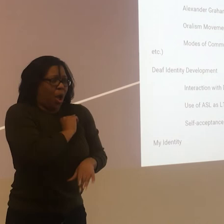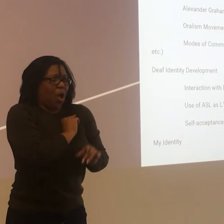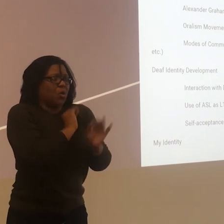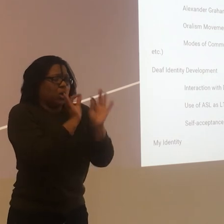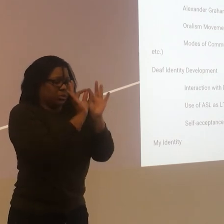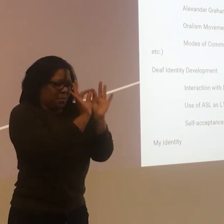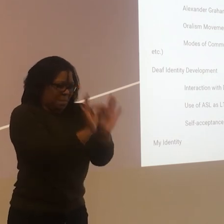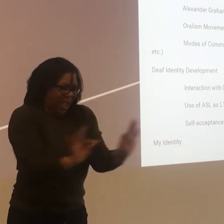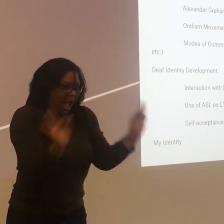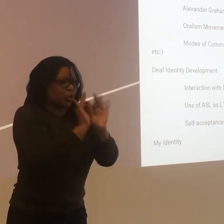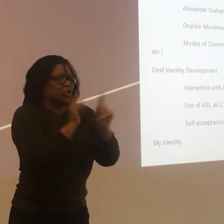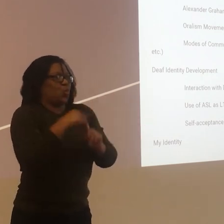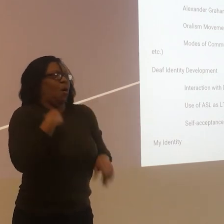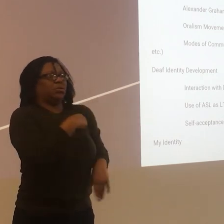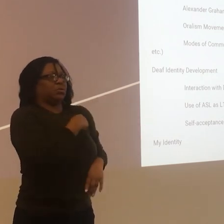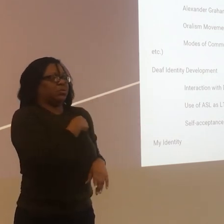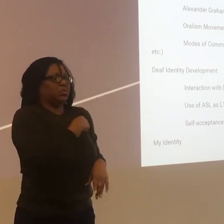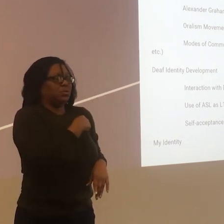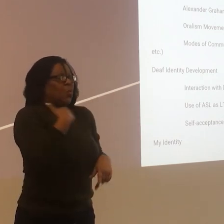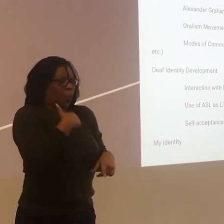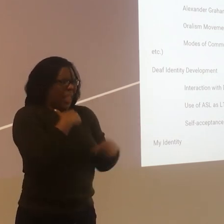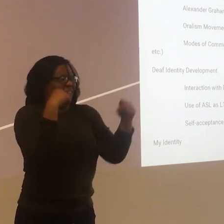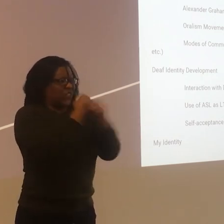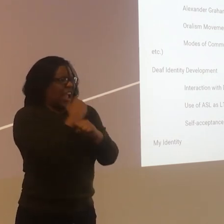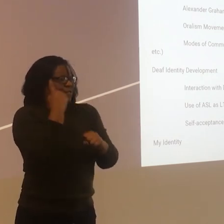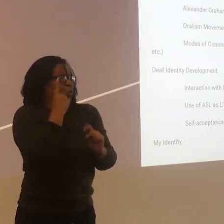that language accessibility is not happening.